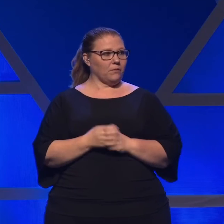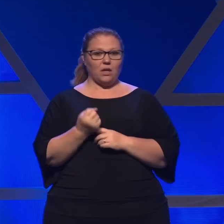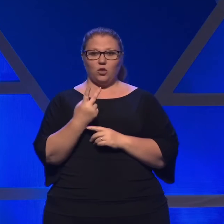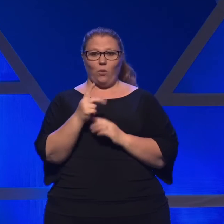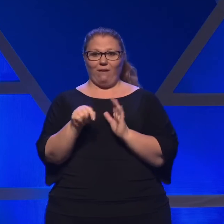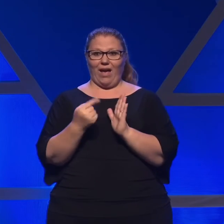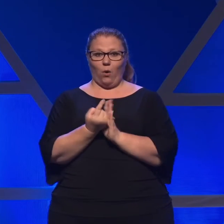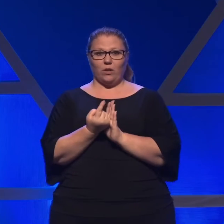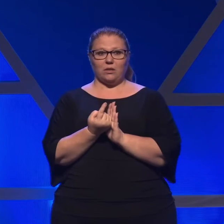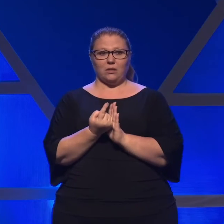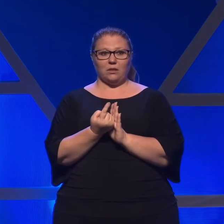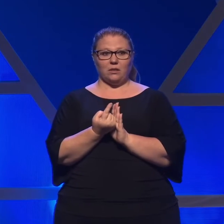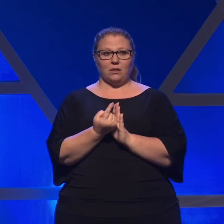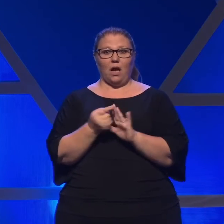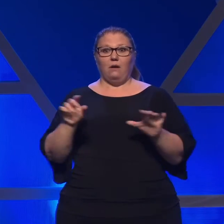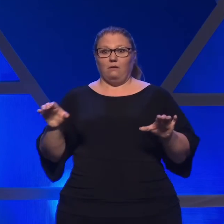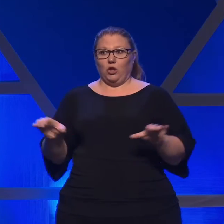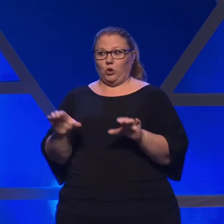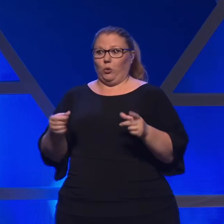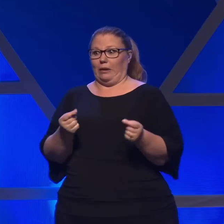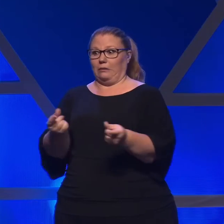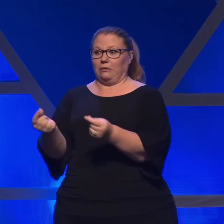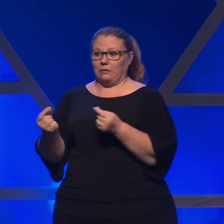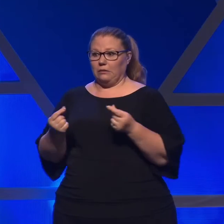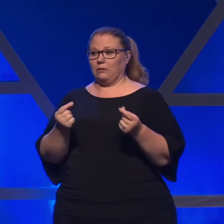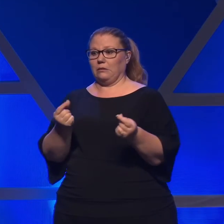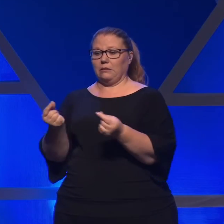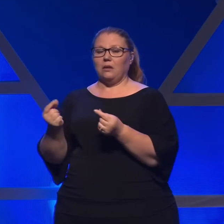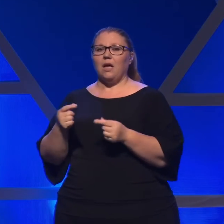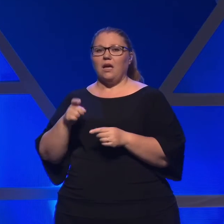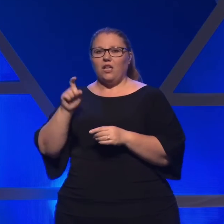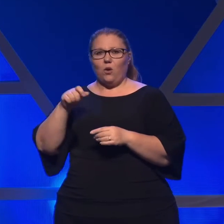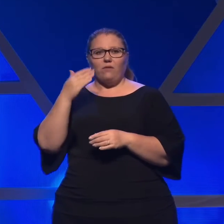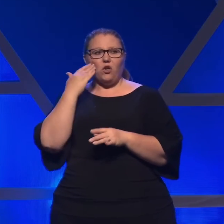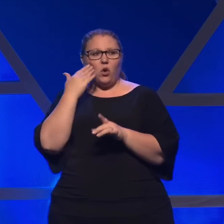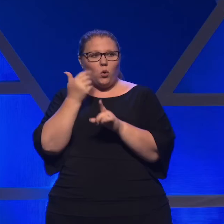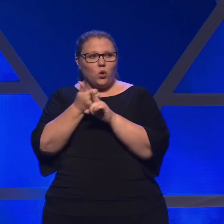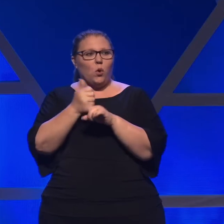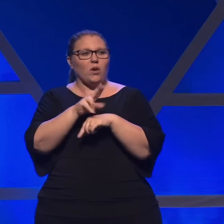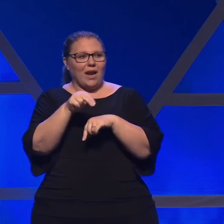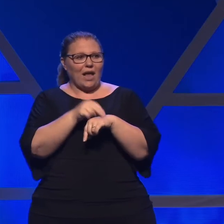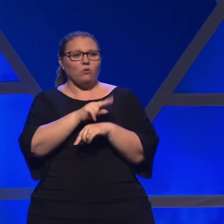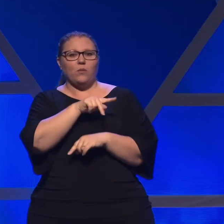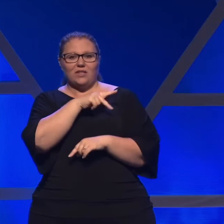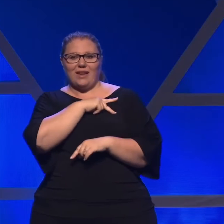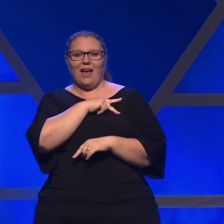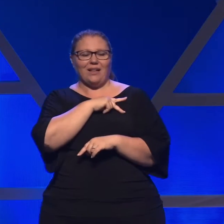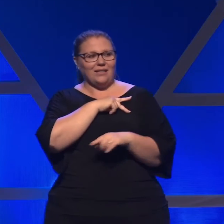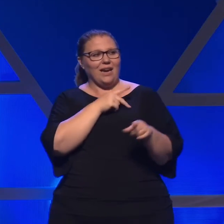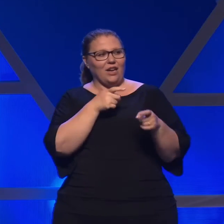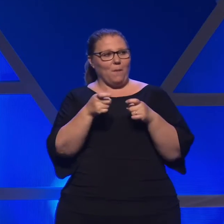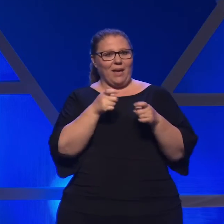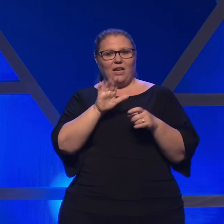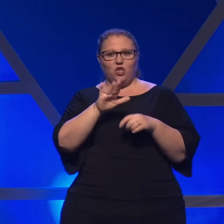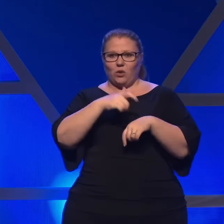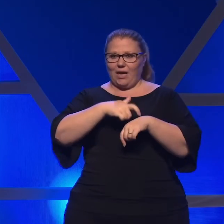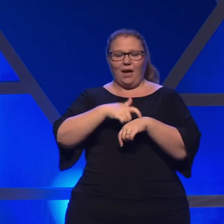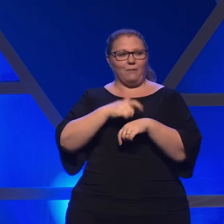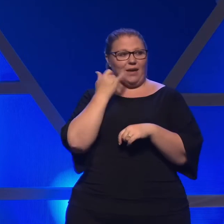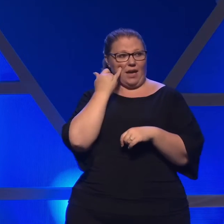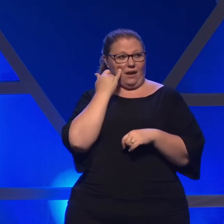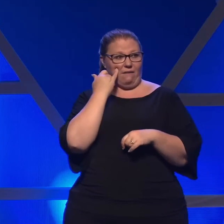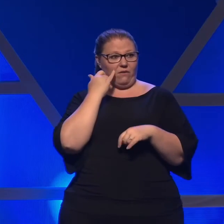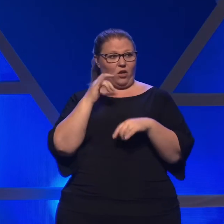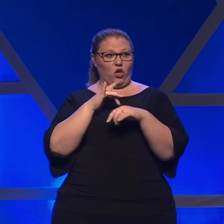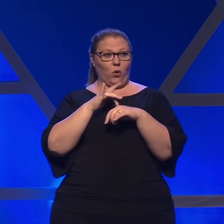hours of doing. You have to know your own natural personality to manage your flow of time. If you are